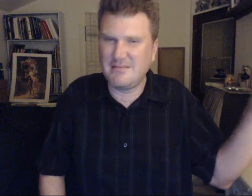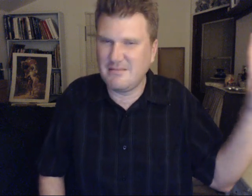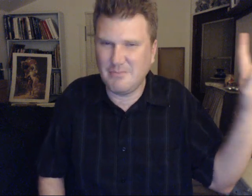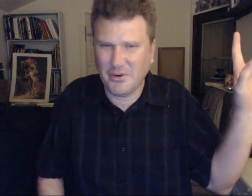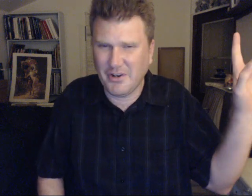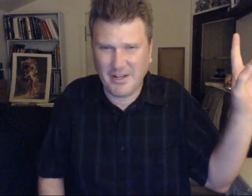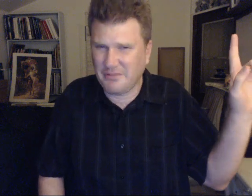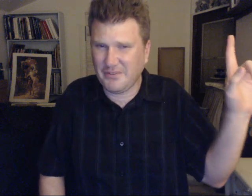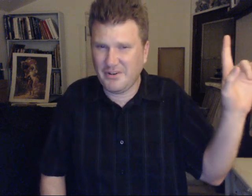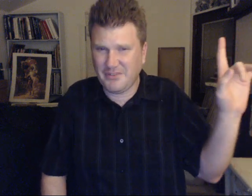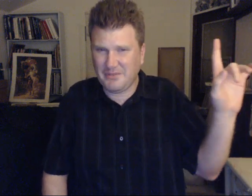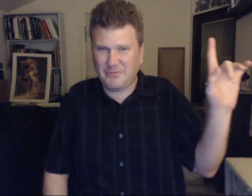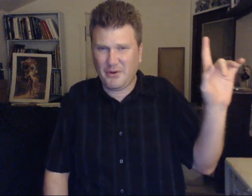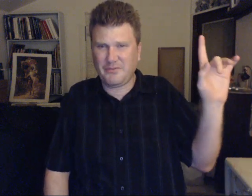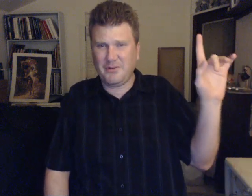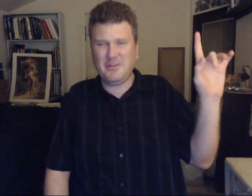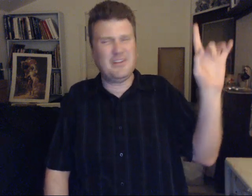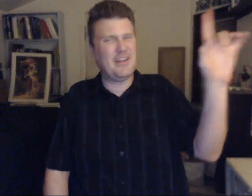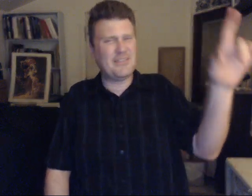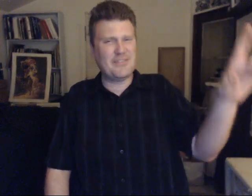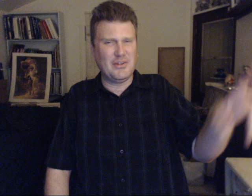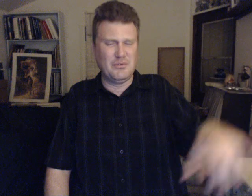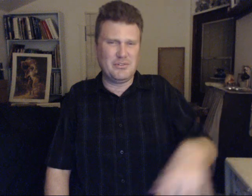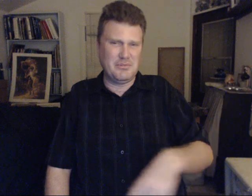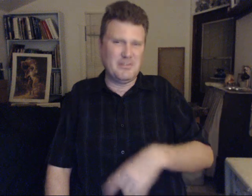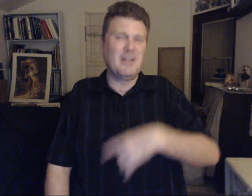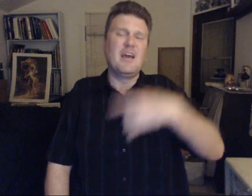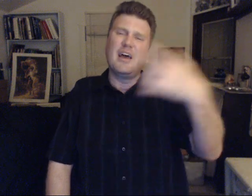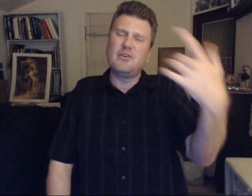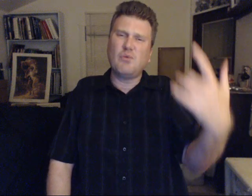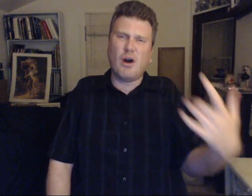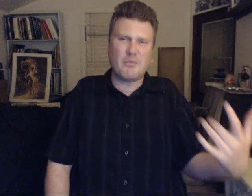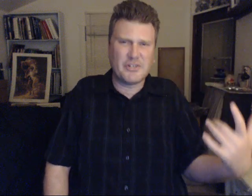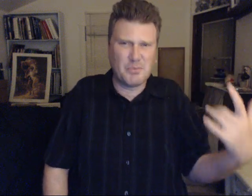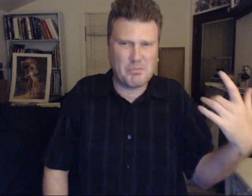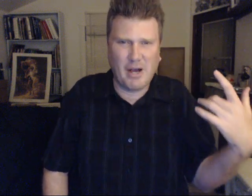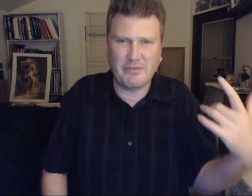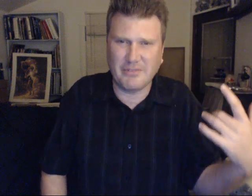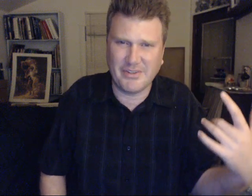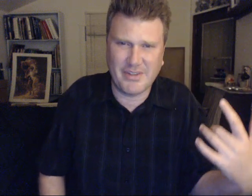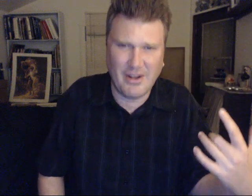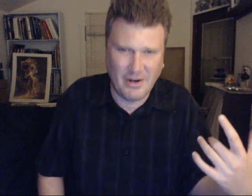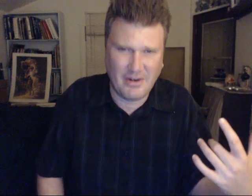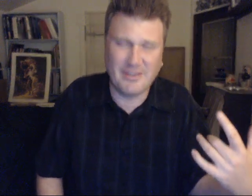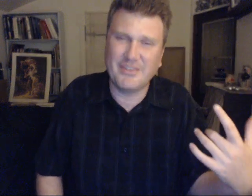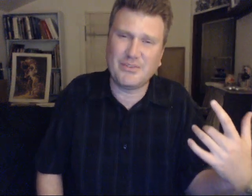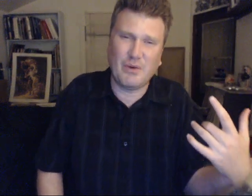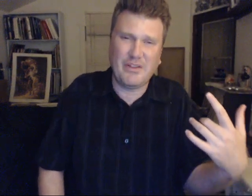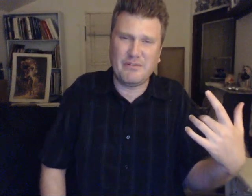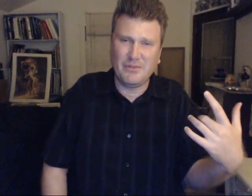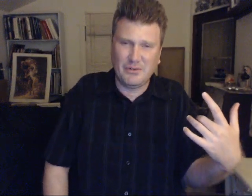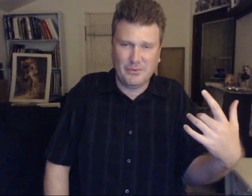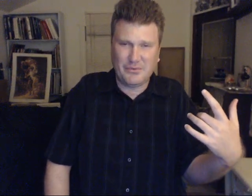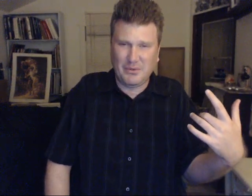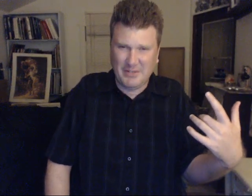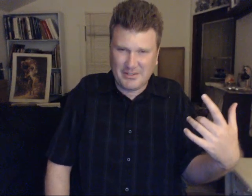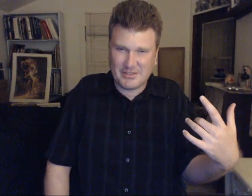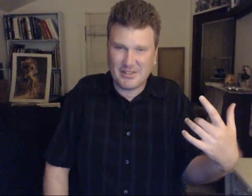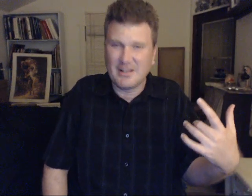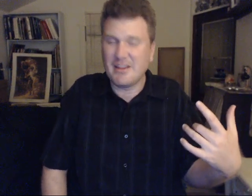But we are not afraid of them. from it. Not to say you should be. And you are much more powerful than they are. And this is why they fear you so much. They